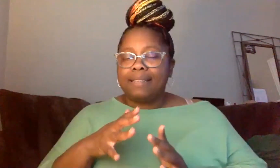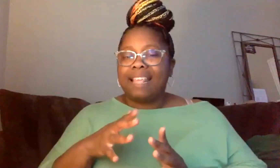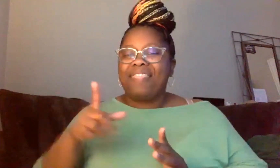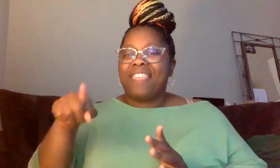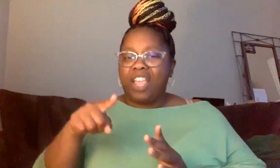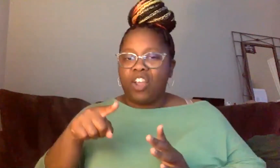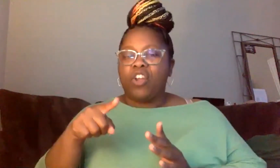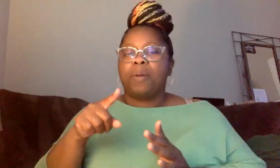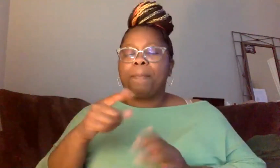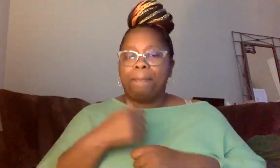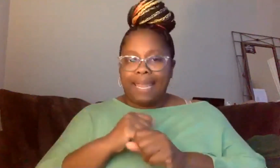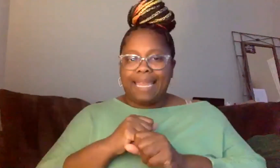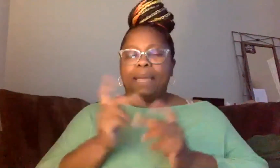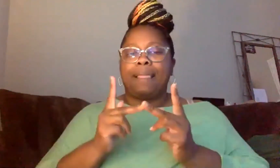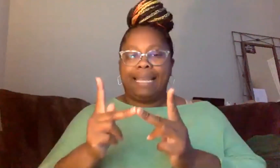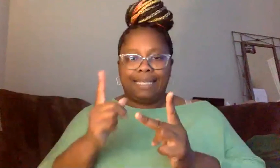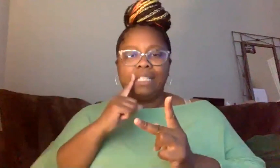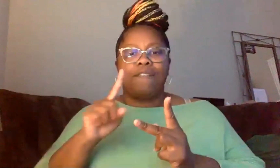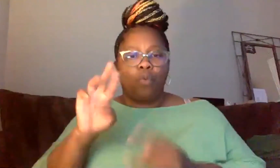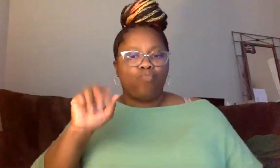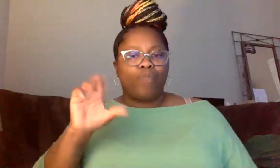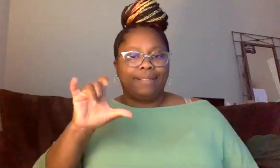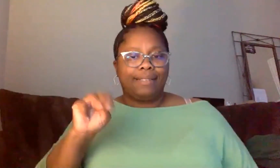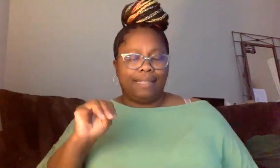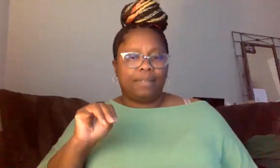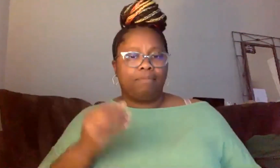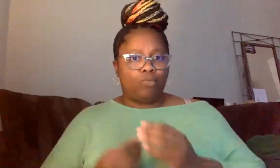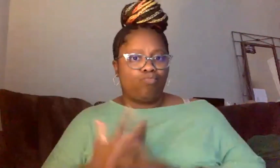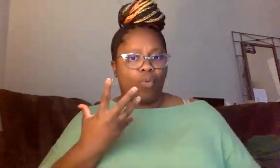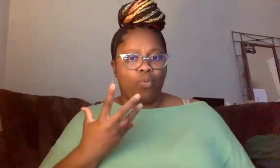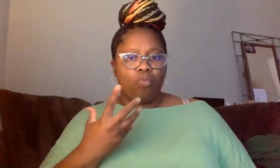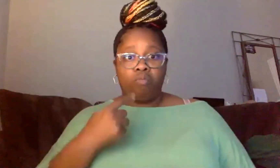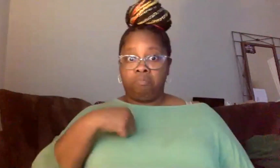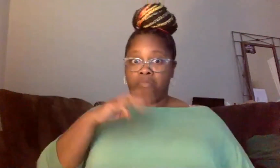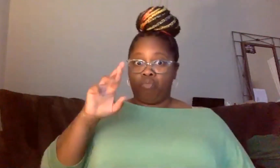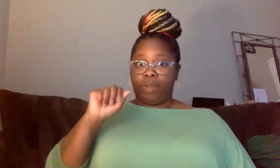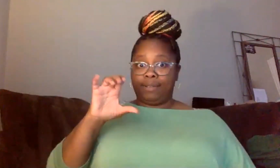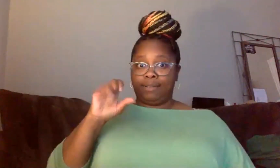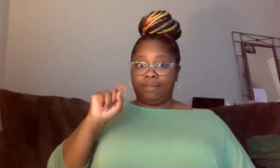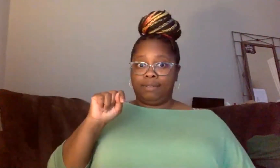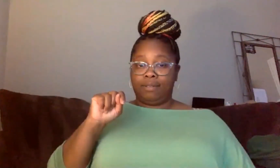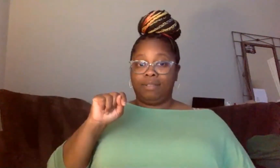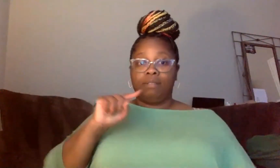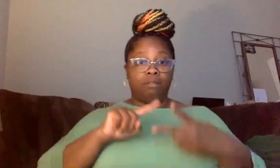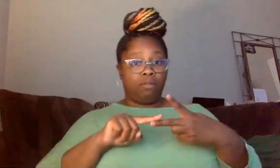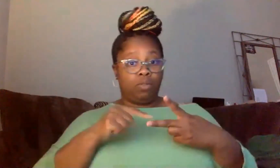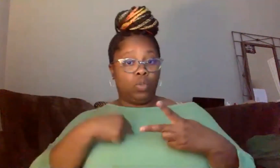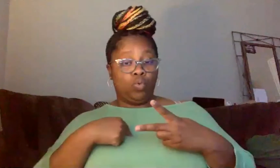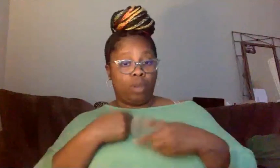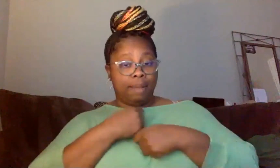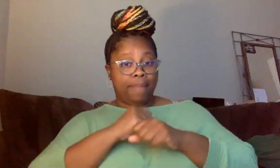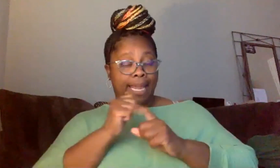can thrive. And so the question is, not just am I racist, but do I create environments where racism can thrive?